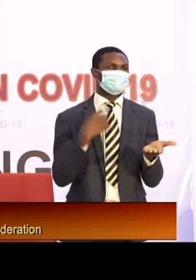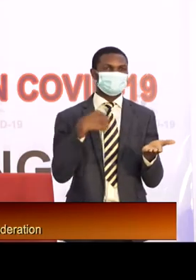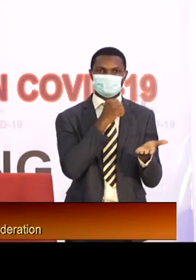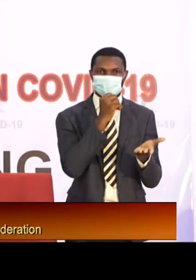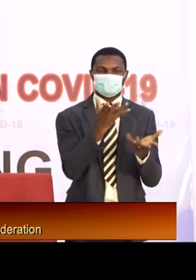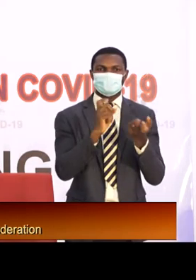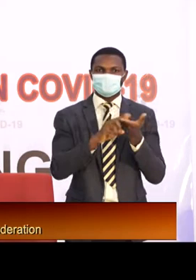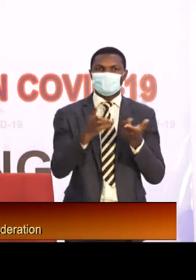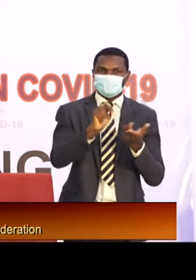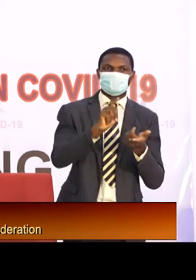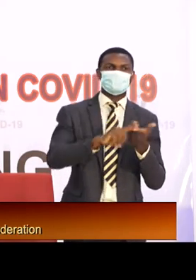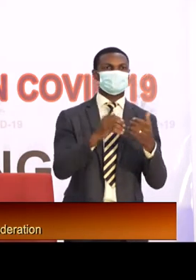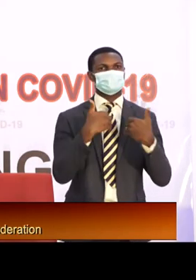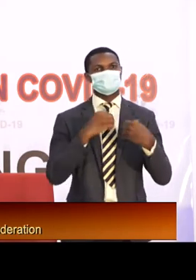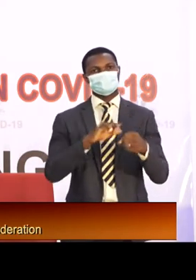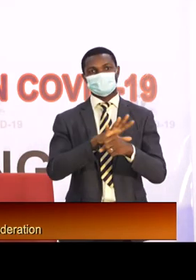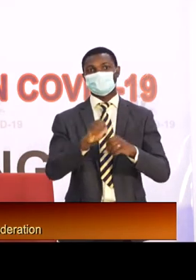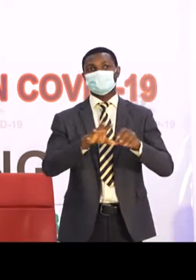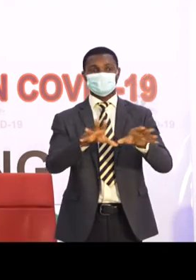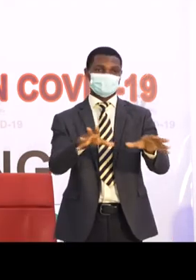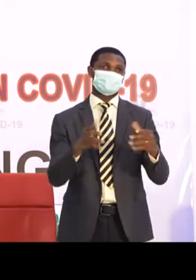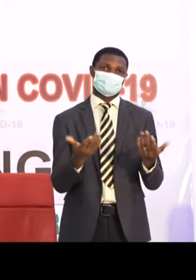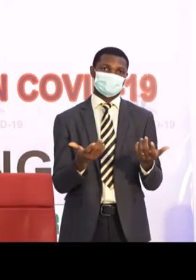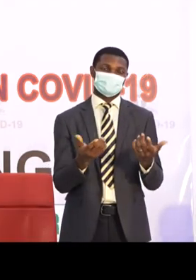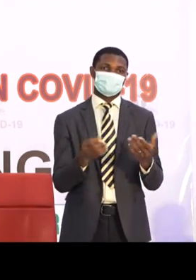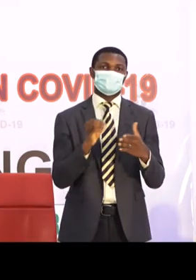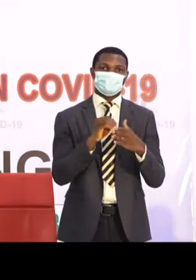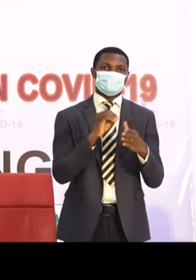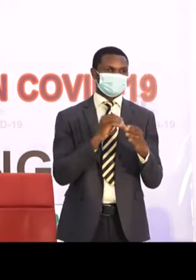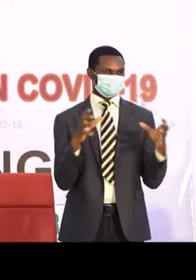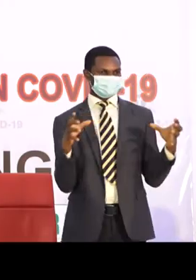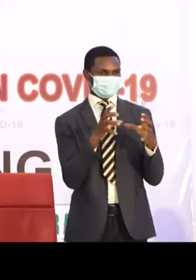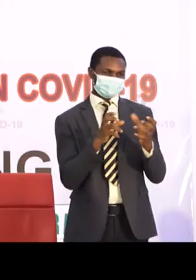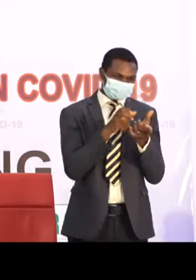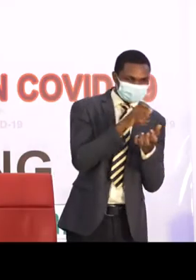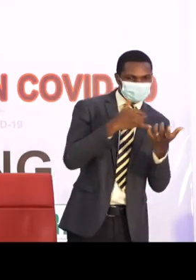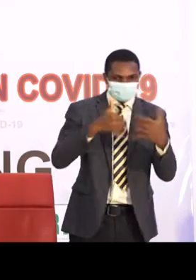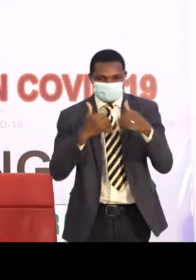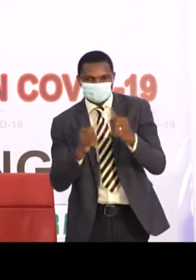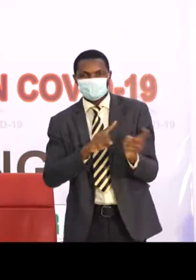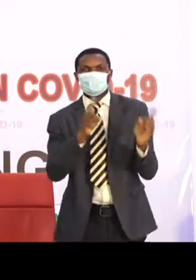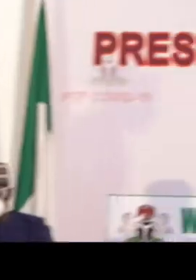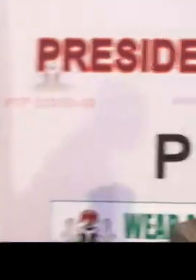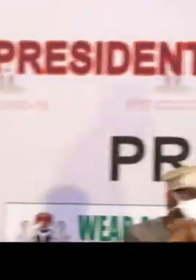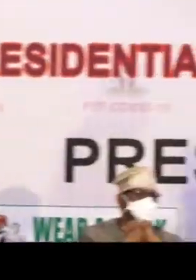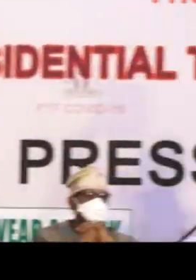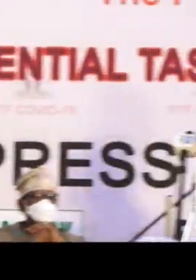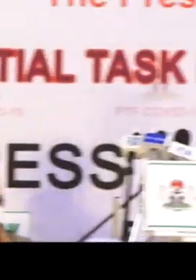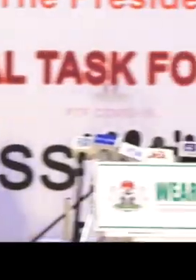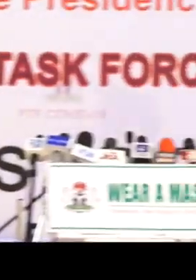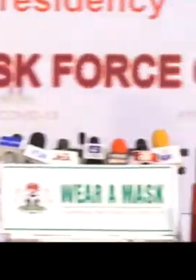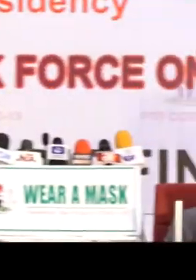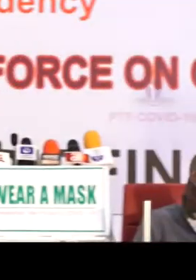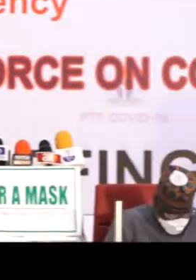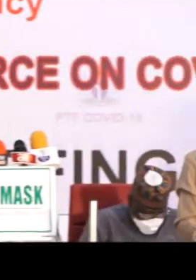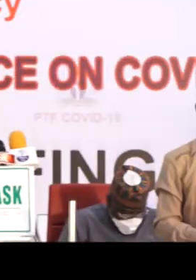of this virus when they congregate in their schools and when they return home. The Minister of Foreign